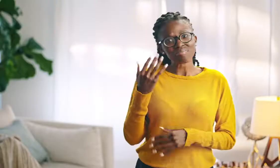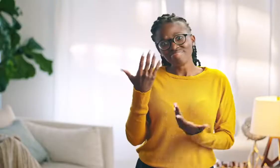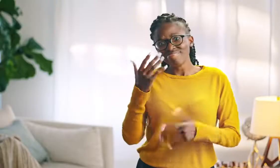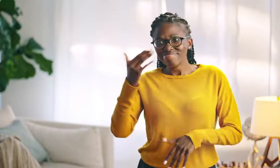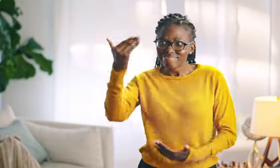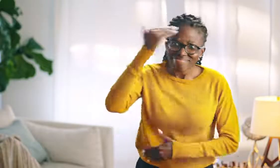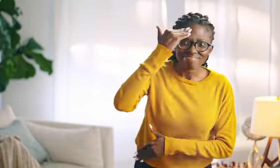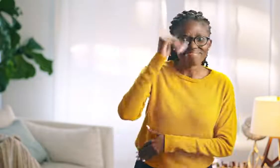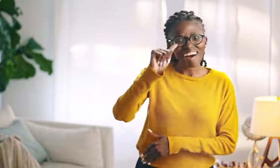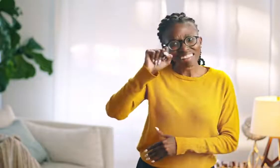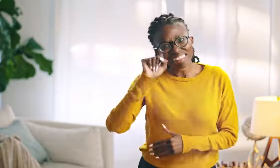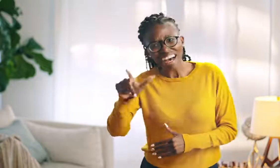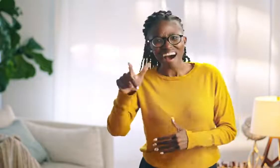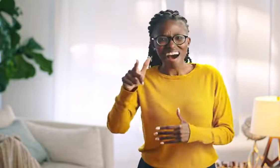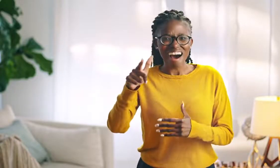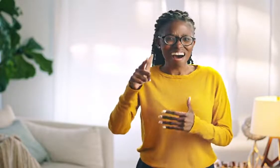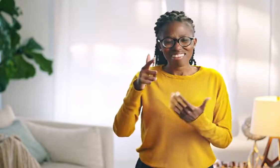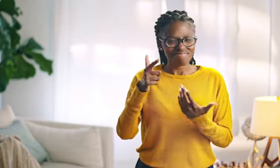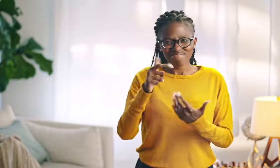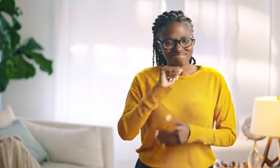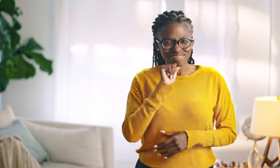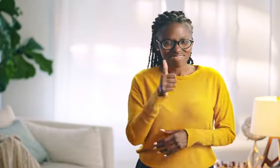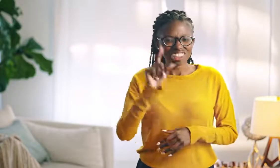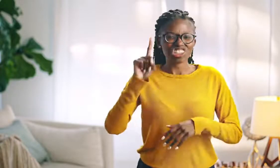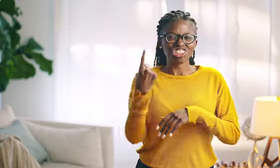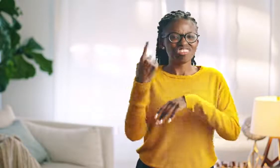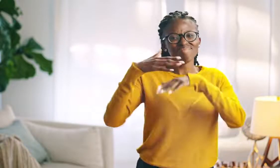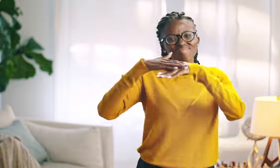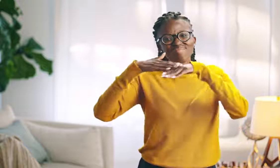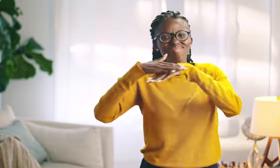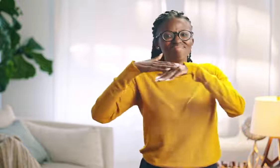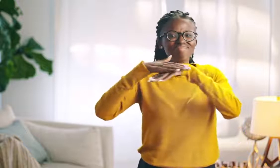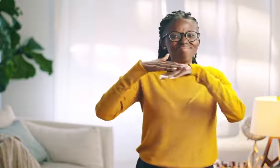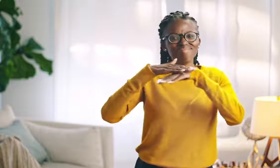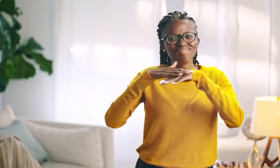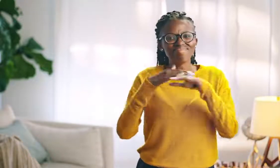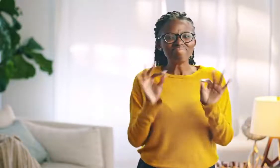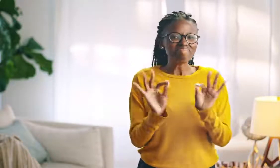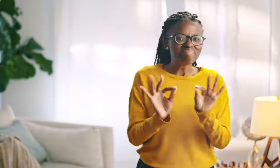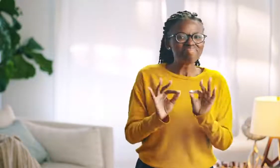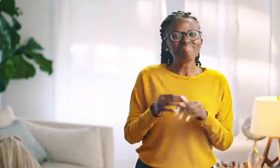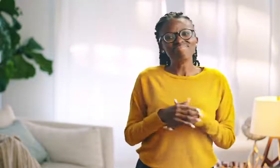My family didn't know a huge amount of ASL, just enough to get along, just the basics.